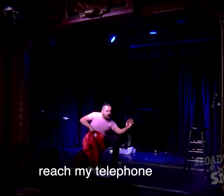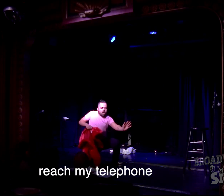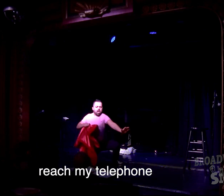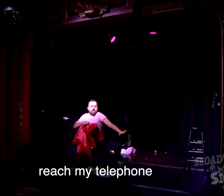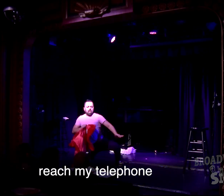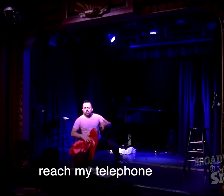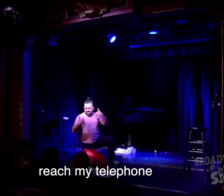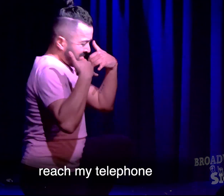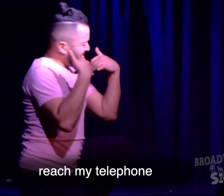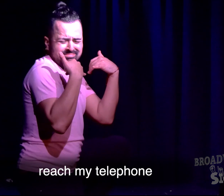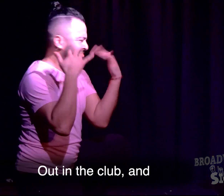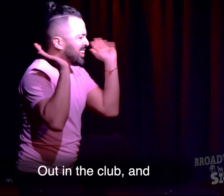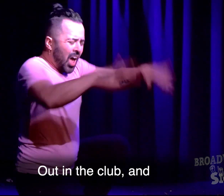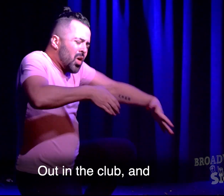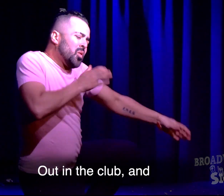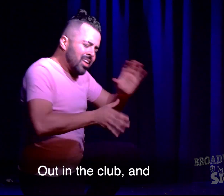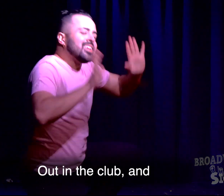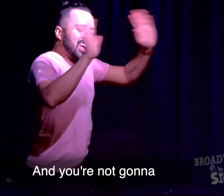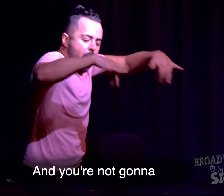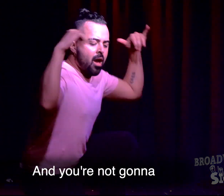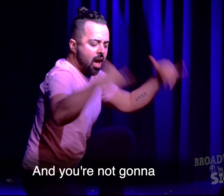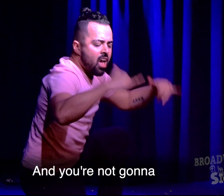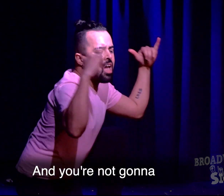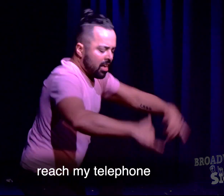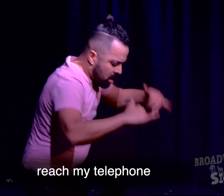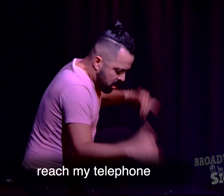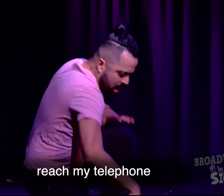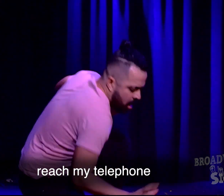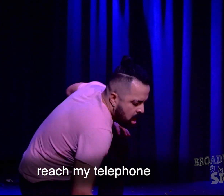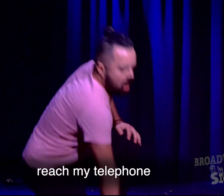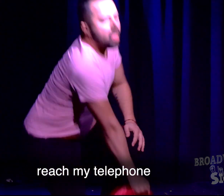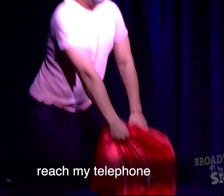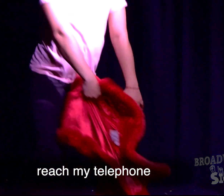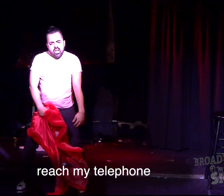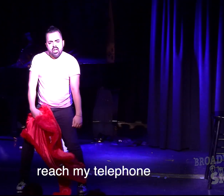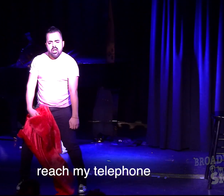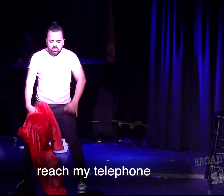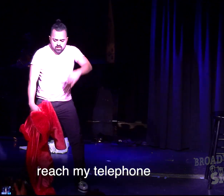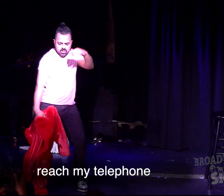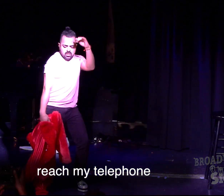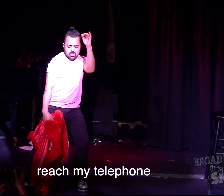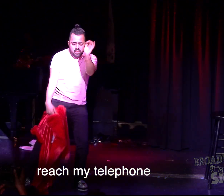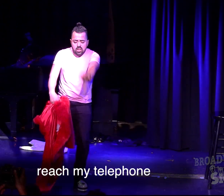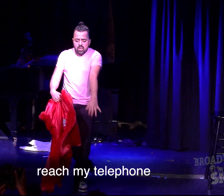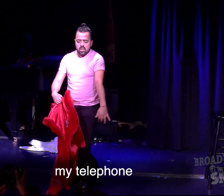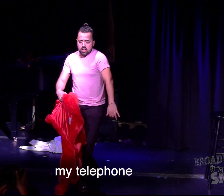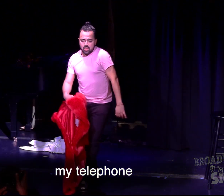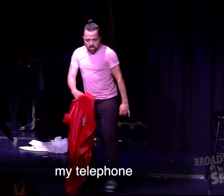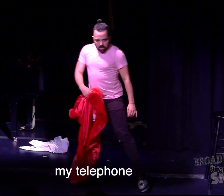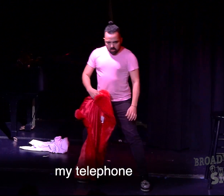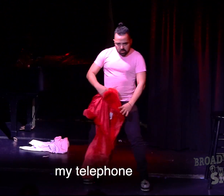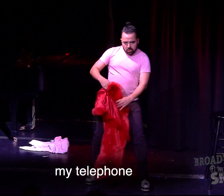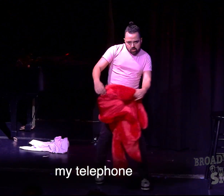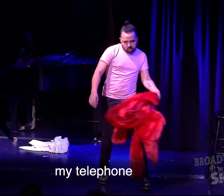Gotta reach my telephone I know that the world I'm sippin' that far Gonna reage my telephone One, two, telephone